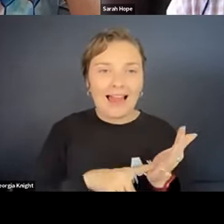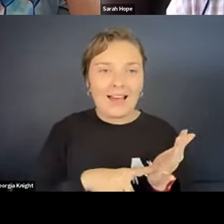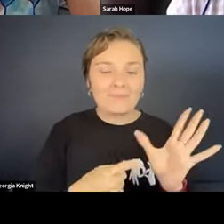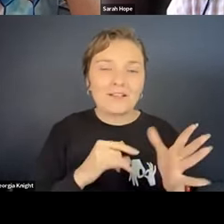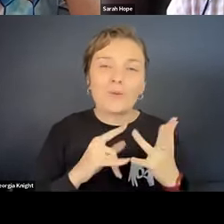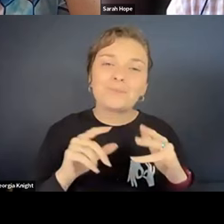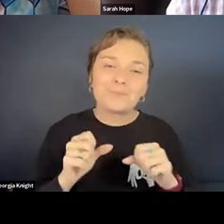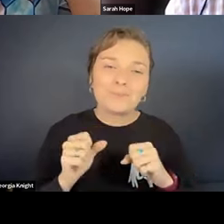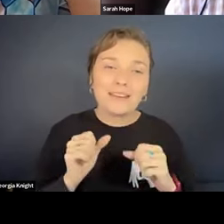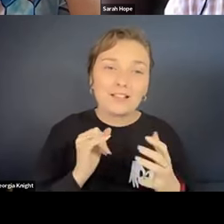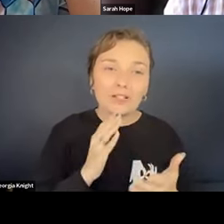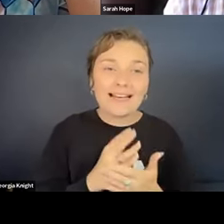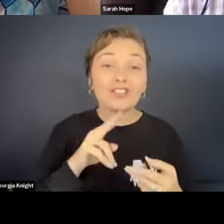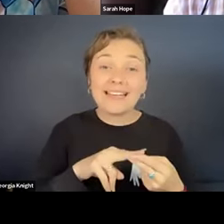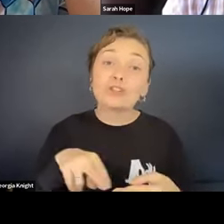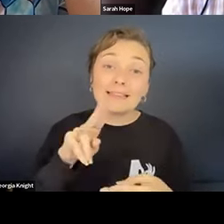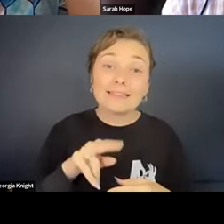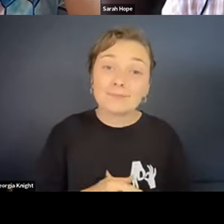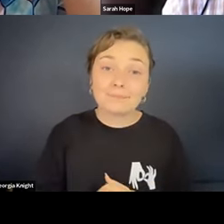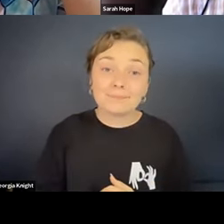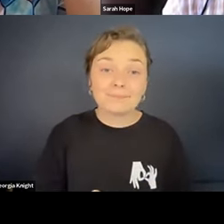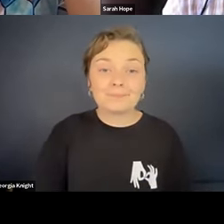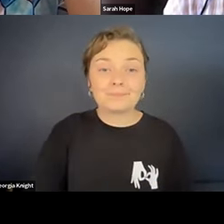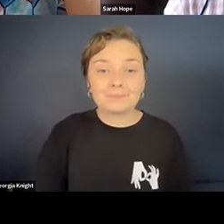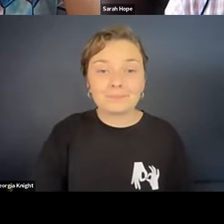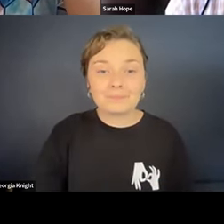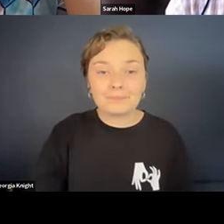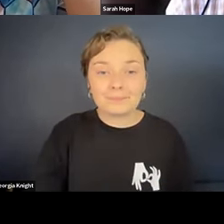So, yeah, so it's actually increased a little bit.